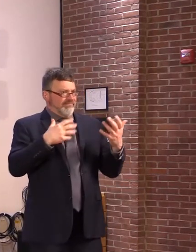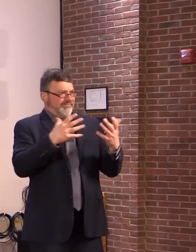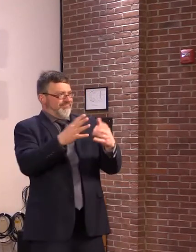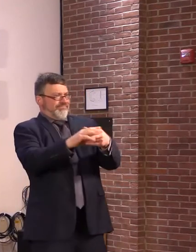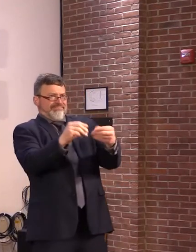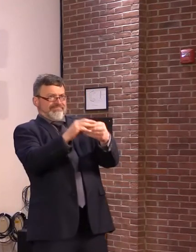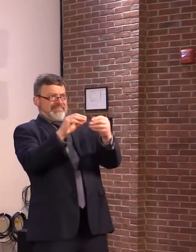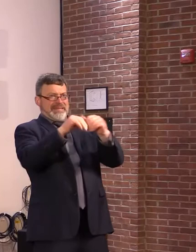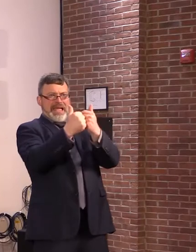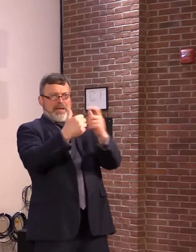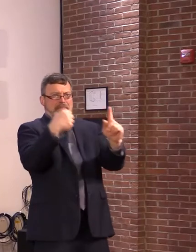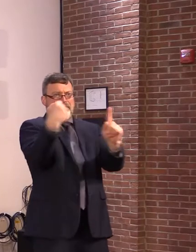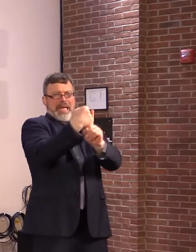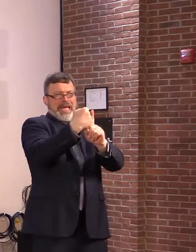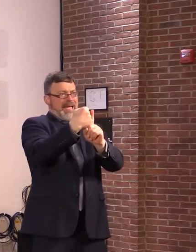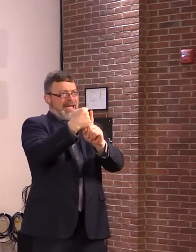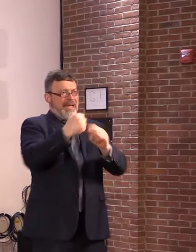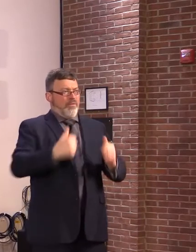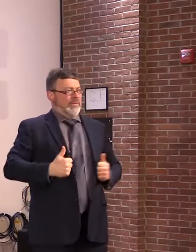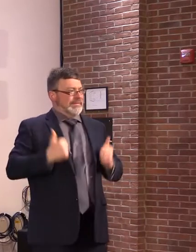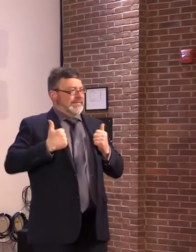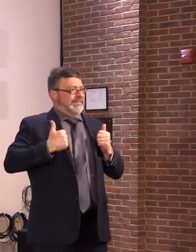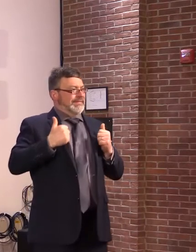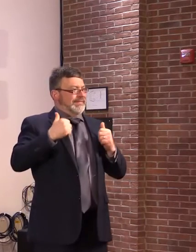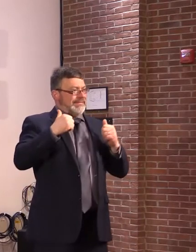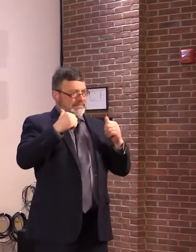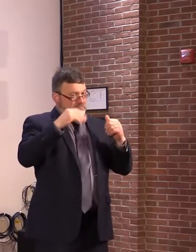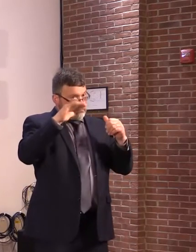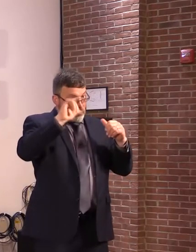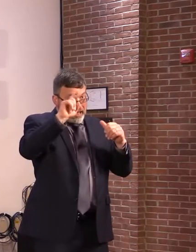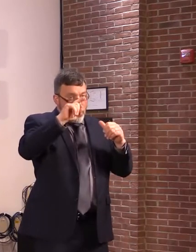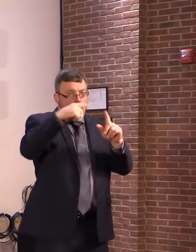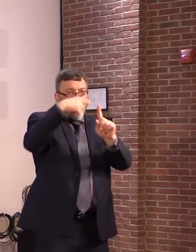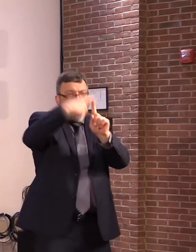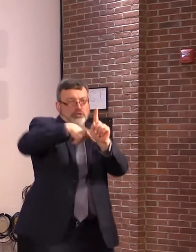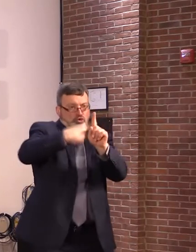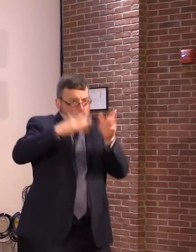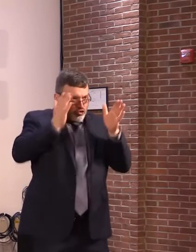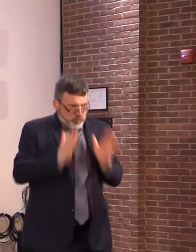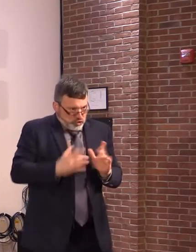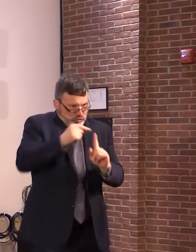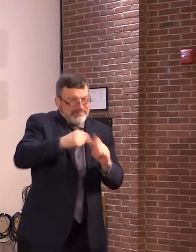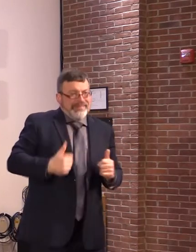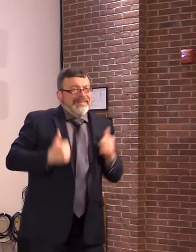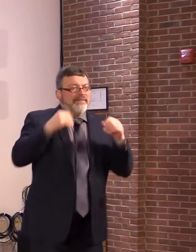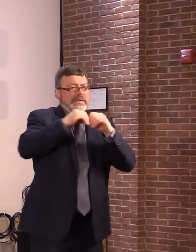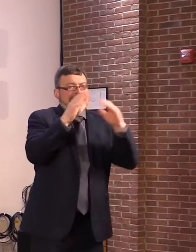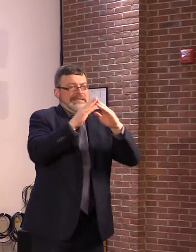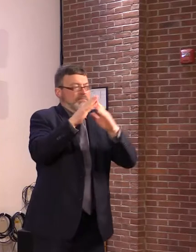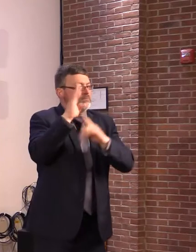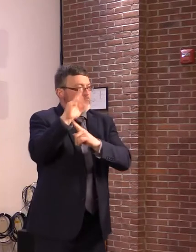the lives of renters, that we bring down rents, we drive up vacancy rates so that